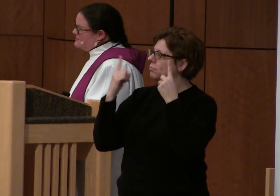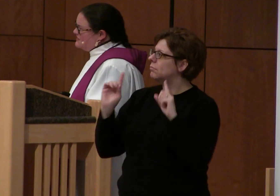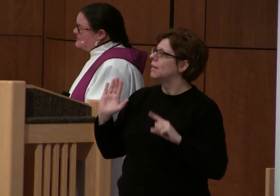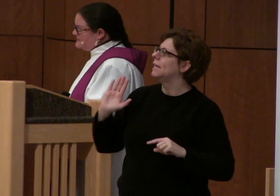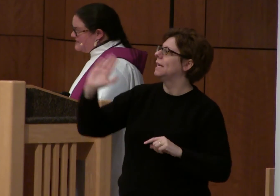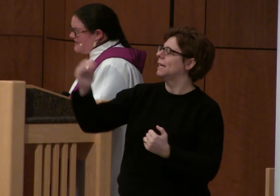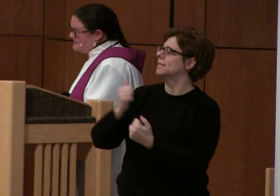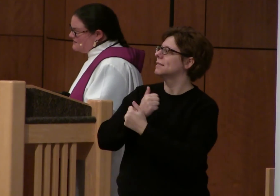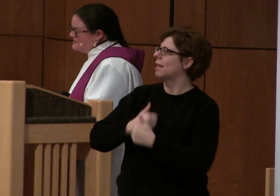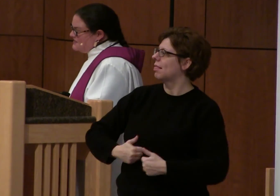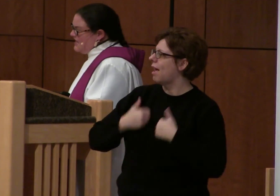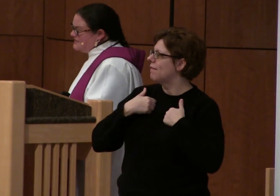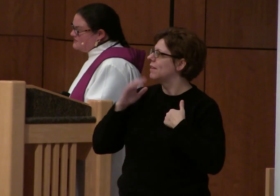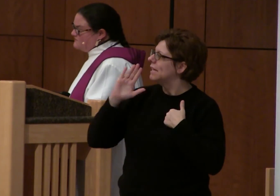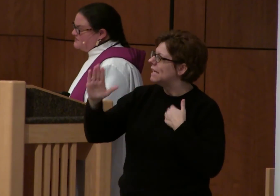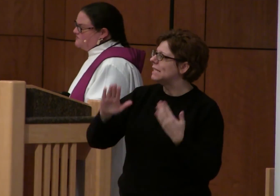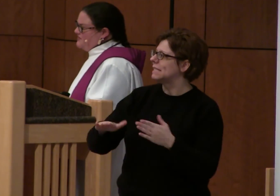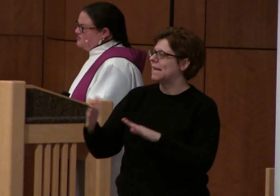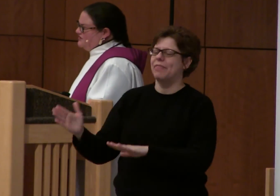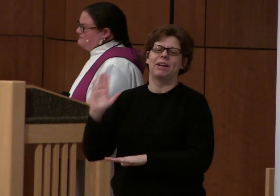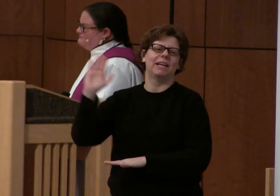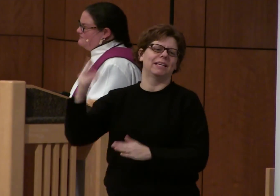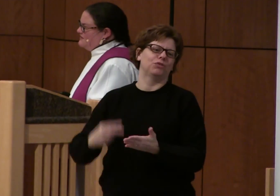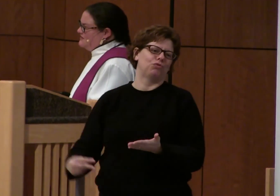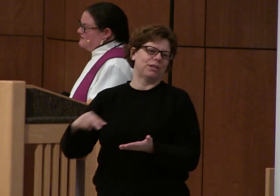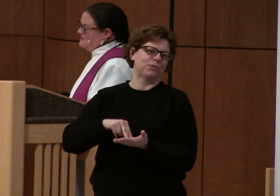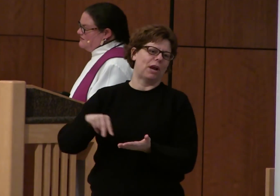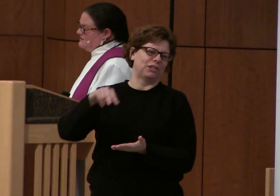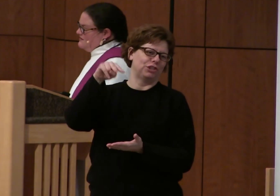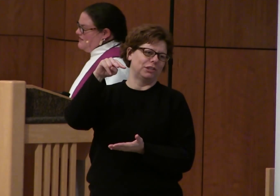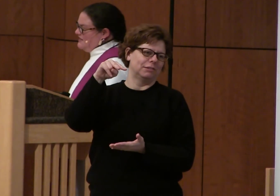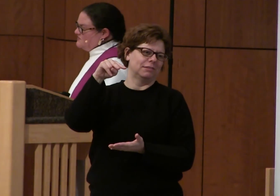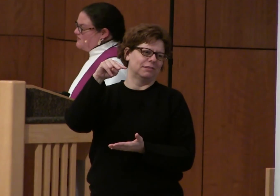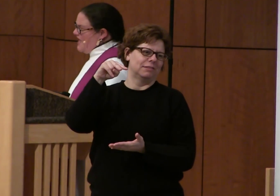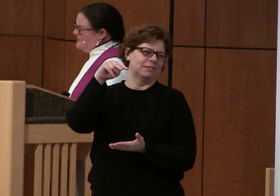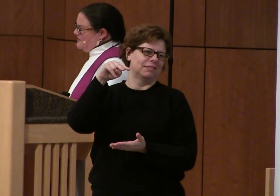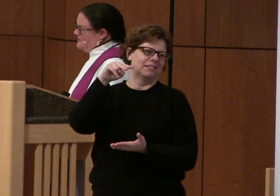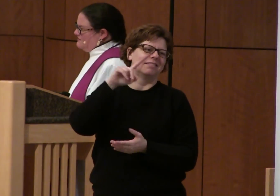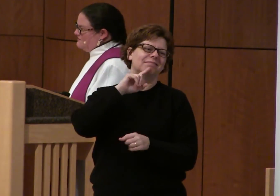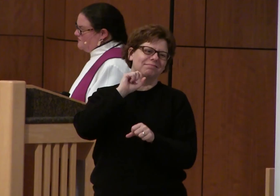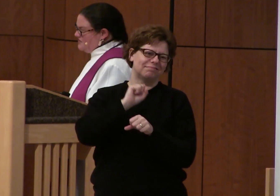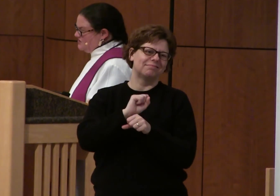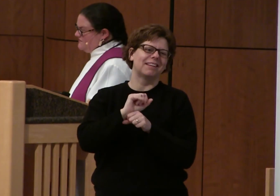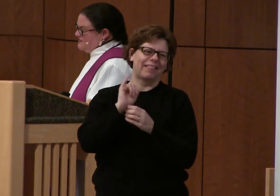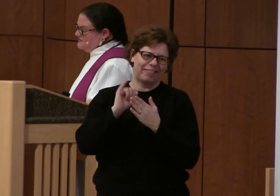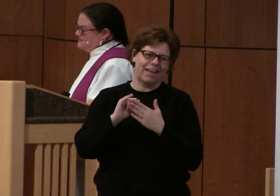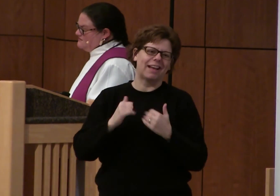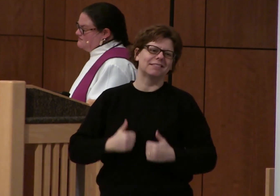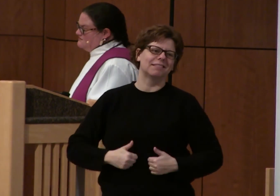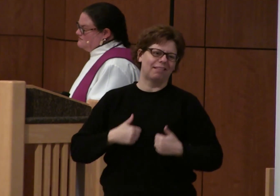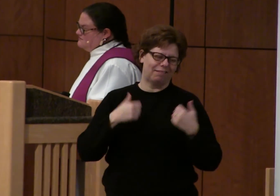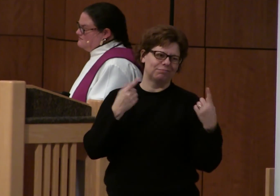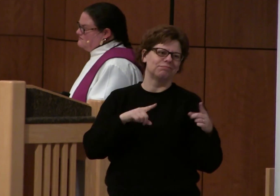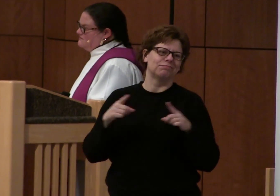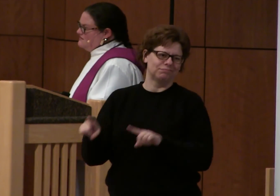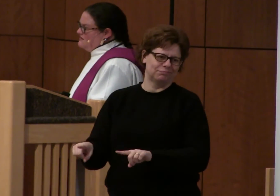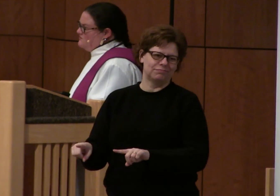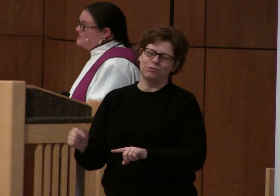life, his death and his resurrection. And it's reality for each of us.